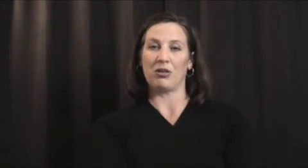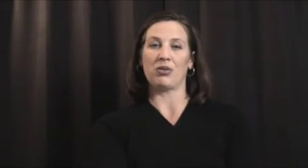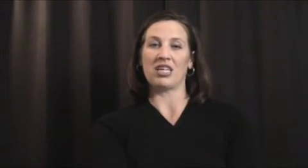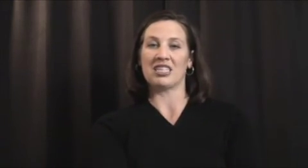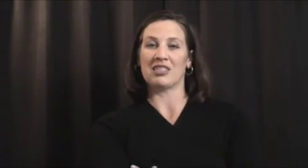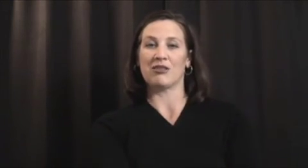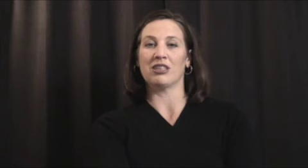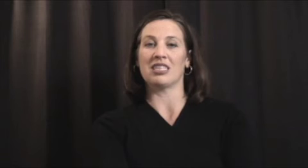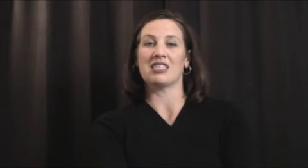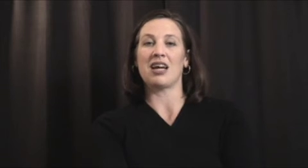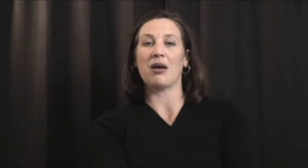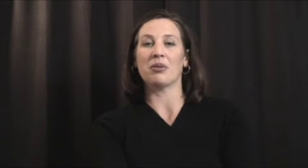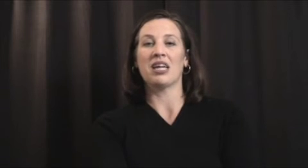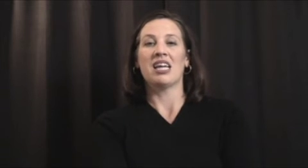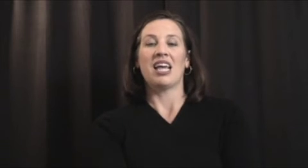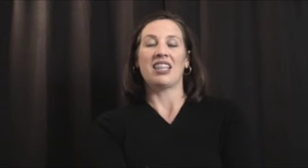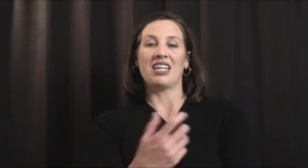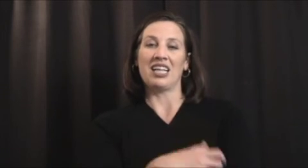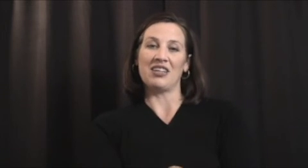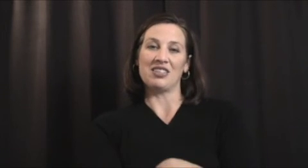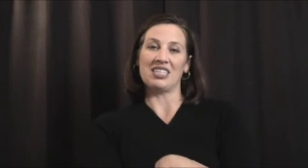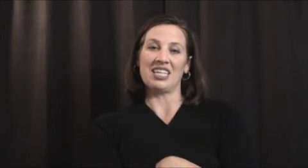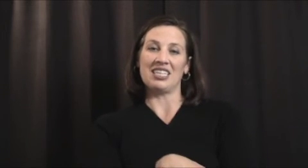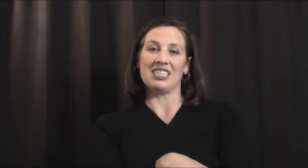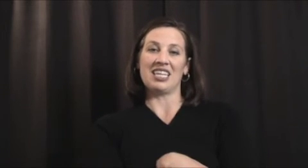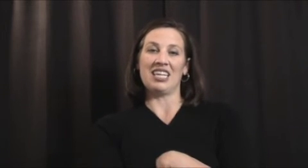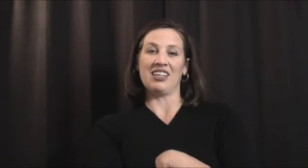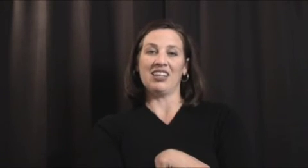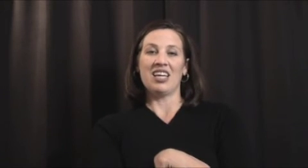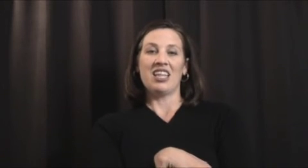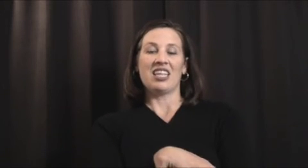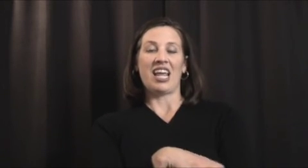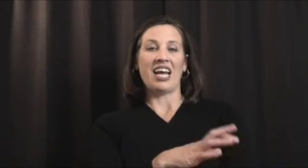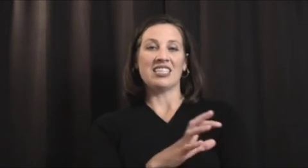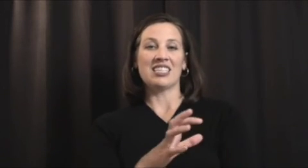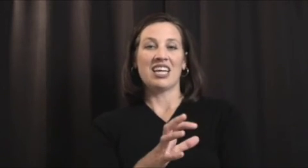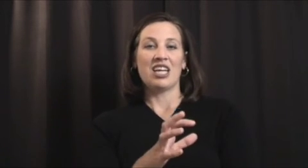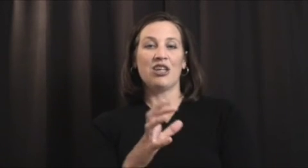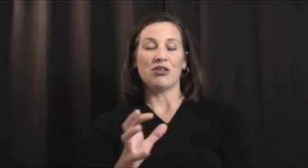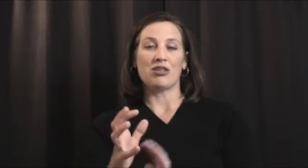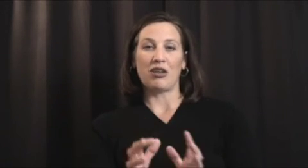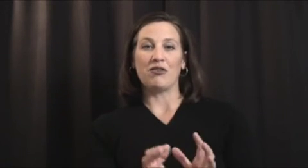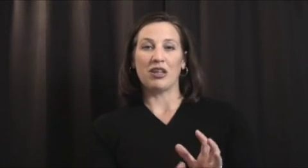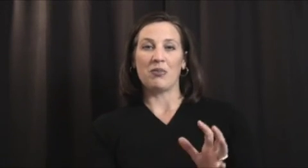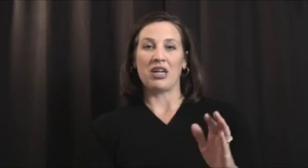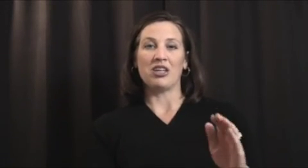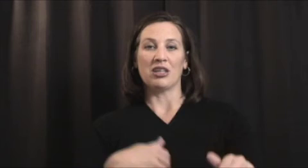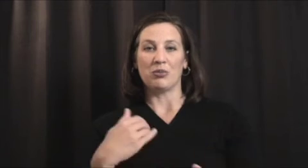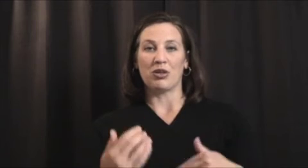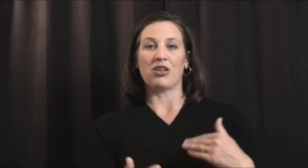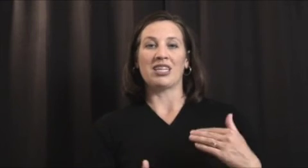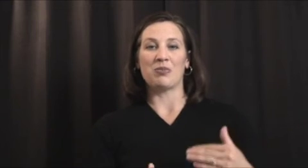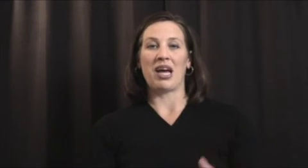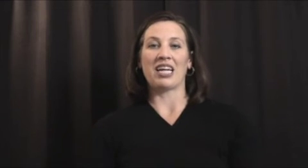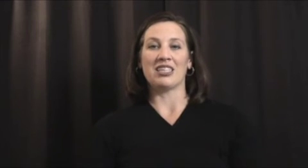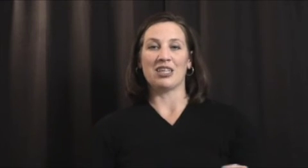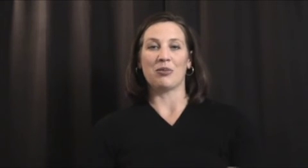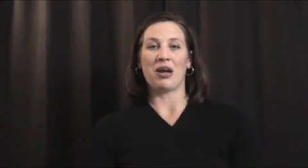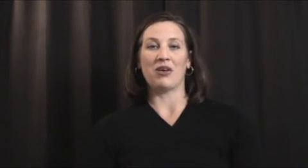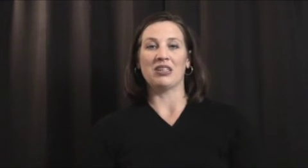process to really stop. And that allows the tendons to heal. Then as you start feeling better, you can progress back into your power